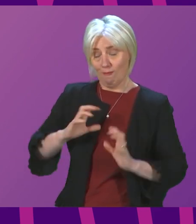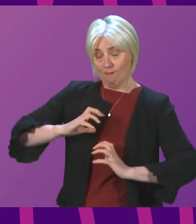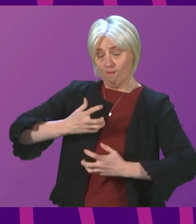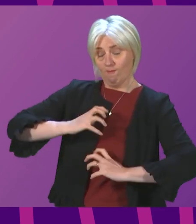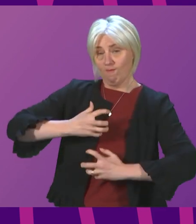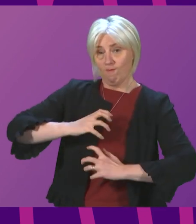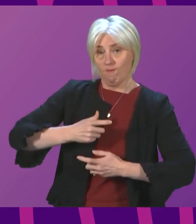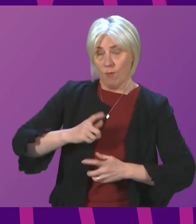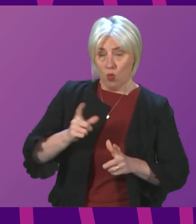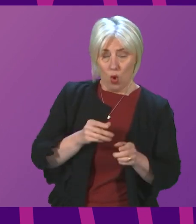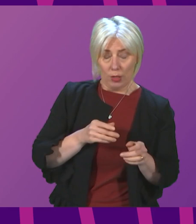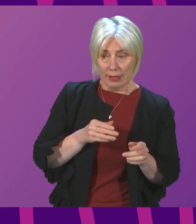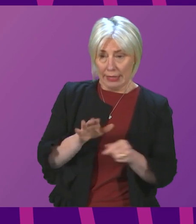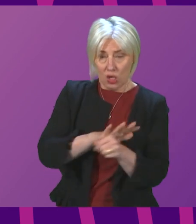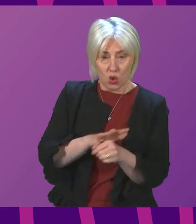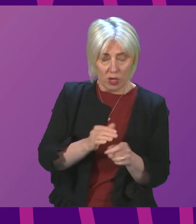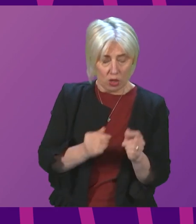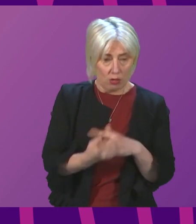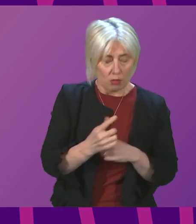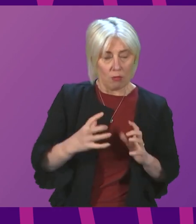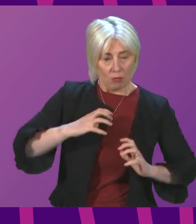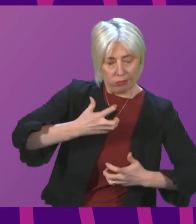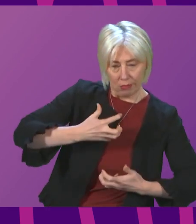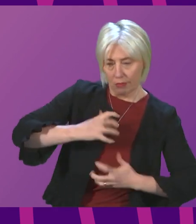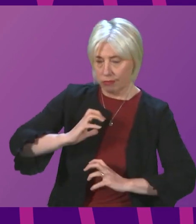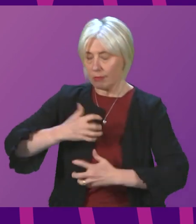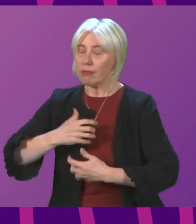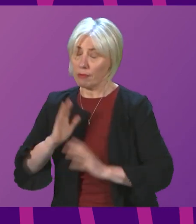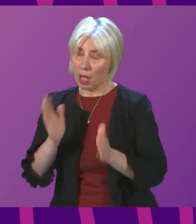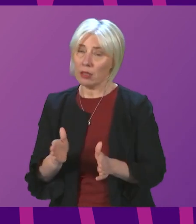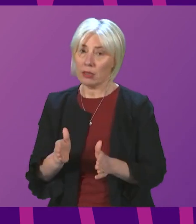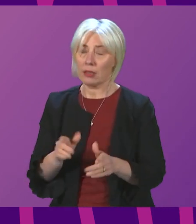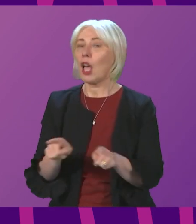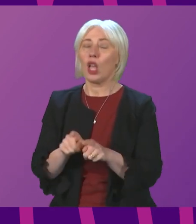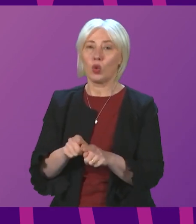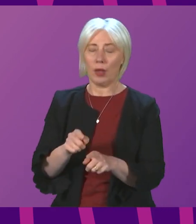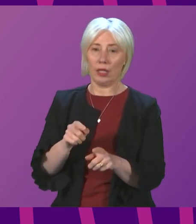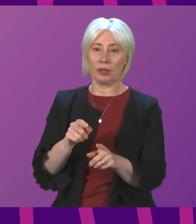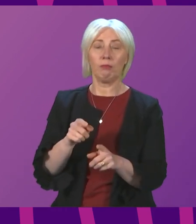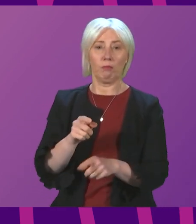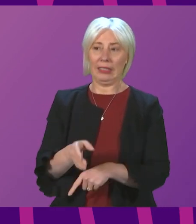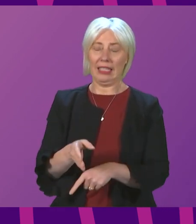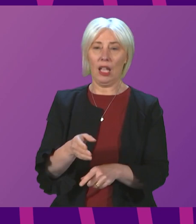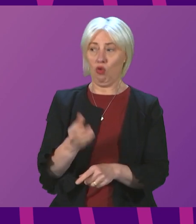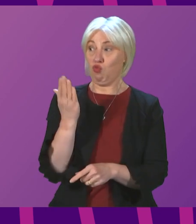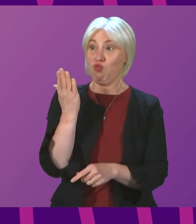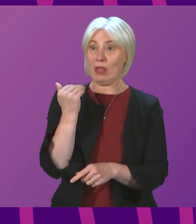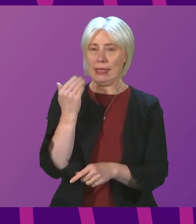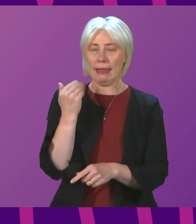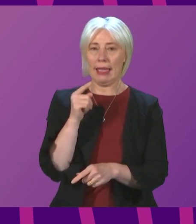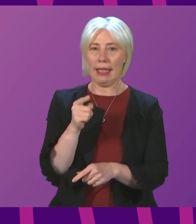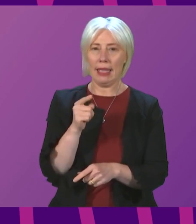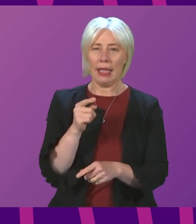range of different circumstances. On that point, want to address directly a claim made in recent weeks by